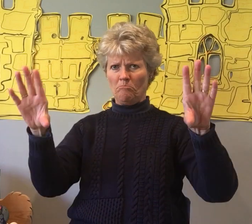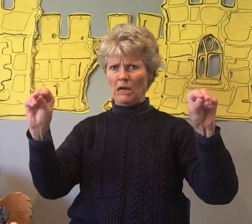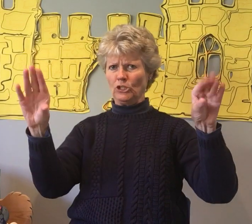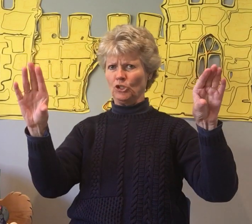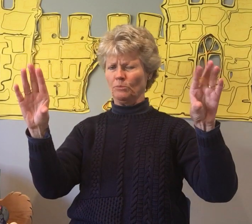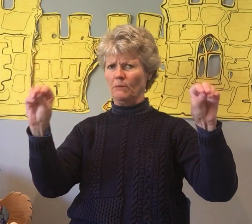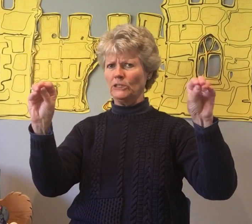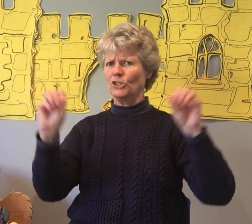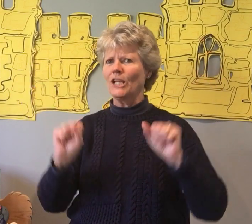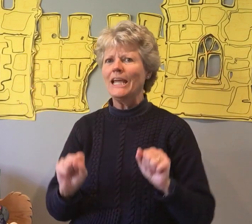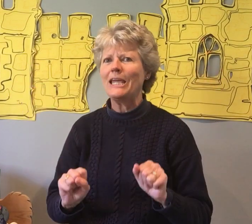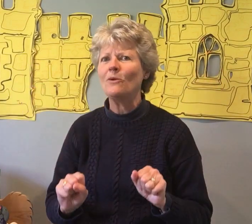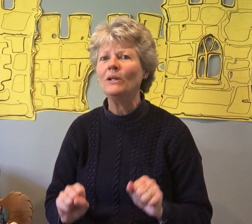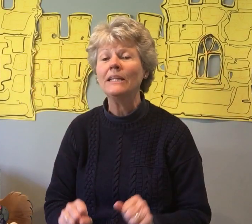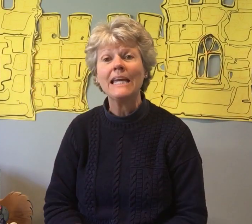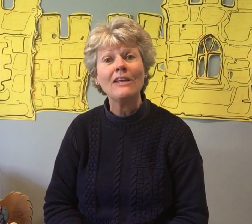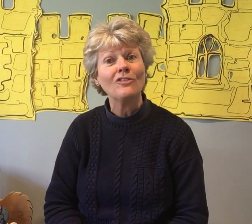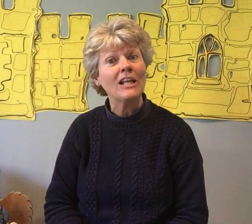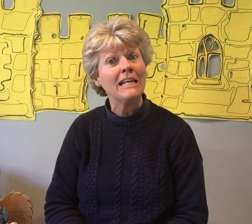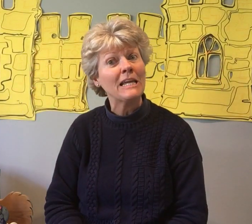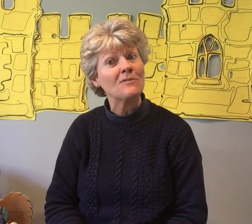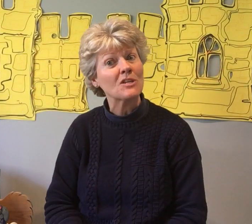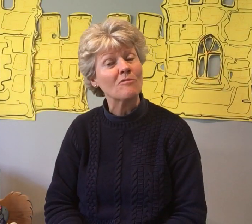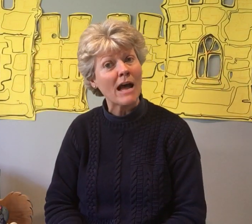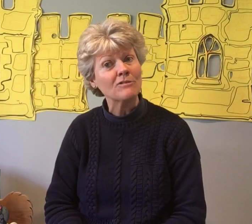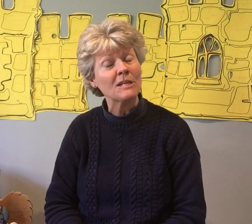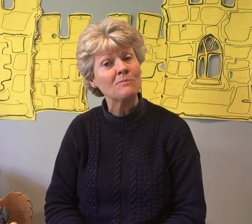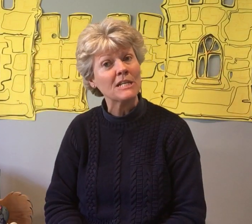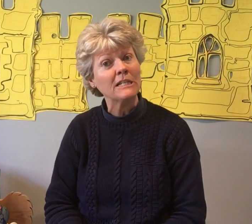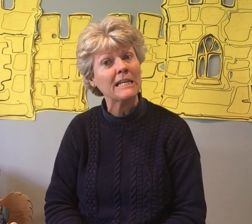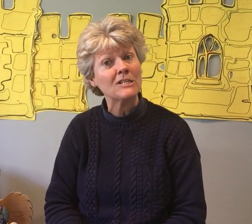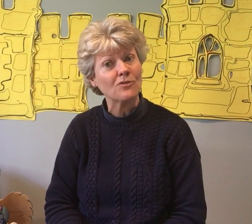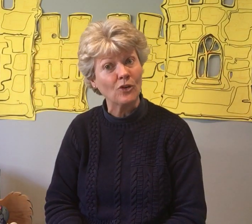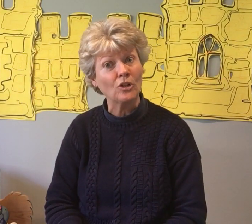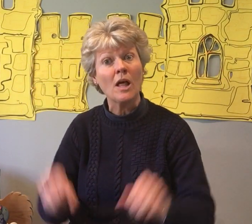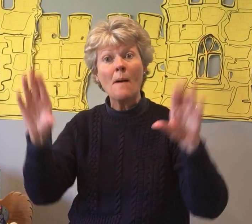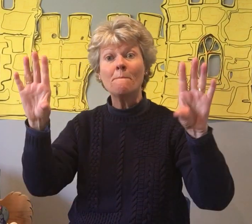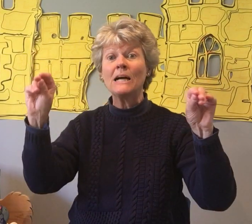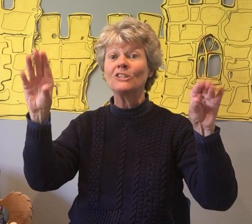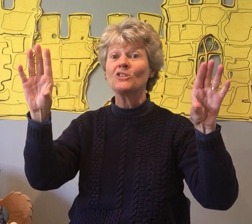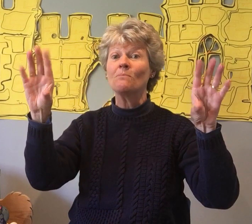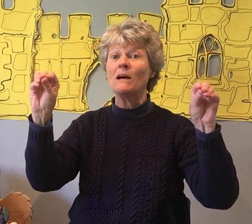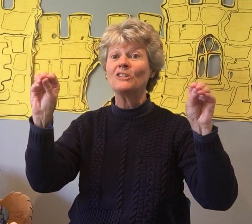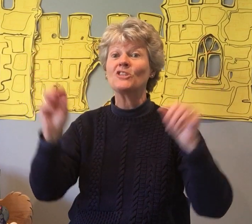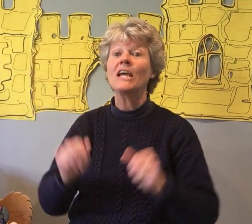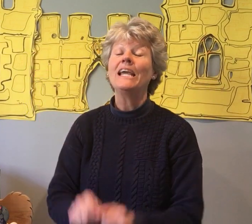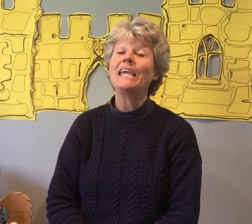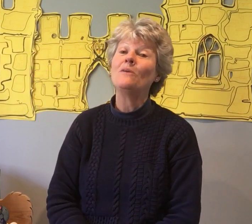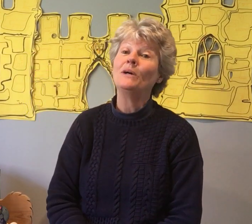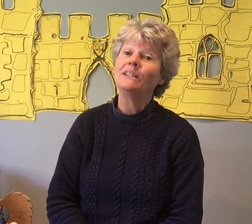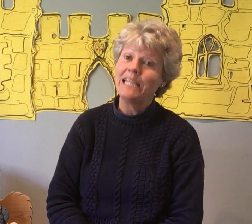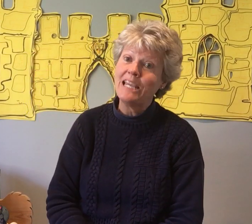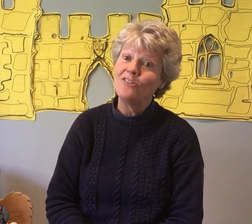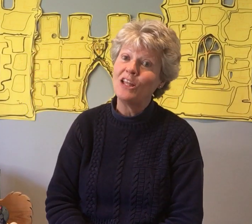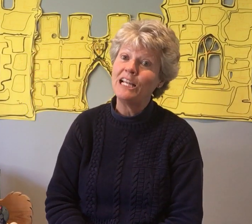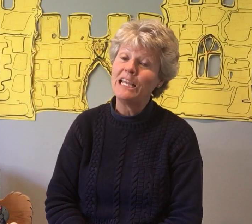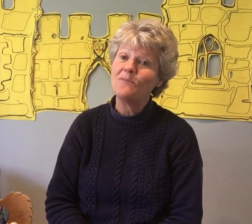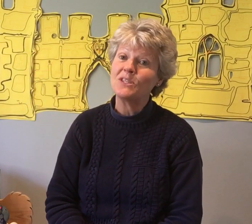Munch, munch. He will eat the leaves around him till he's full. Munch, munch. He will eat the leaves